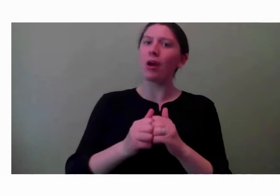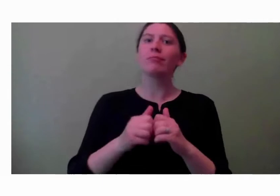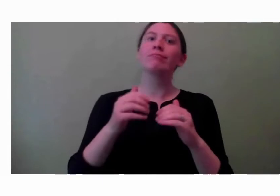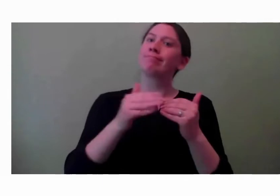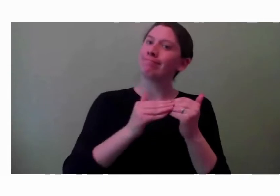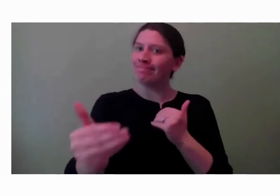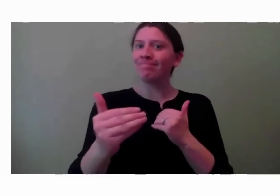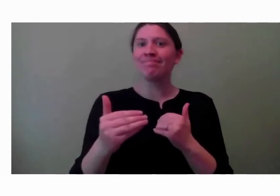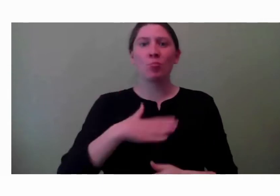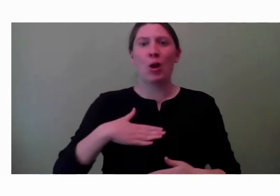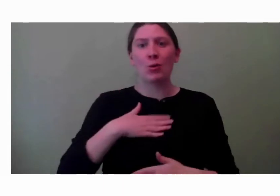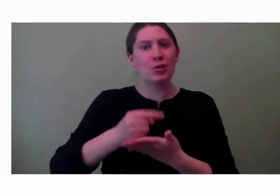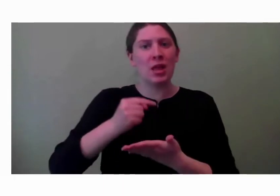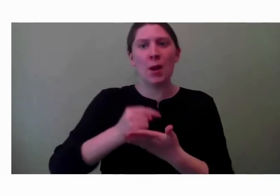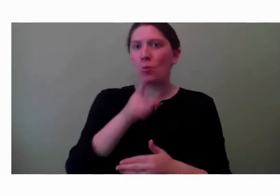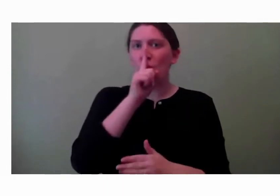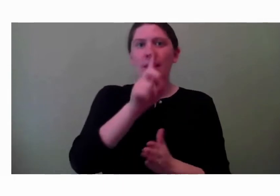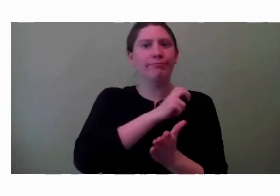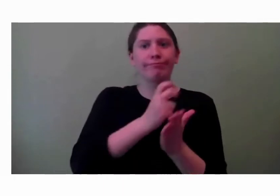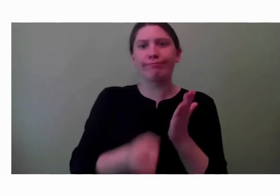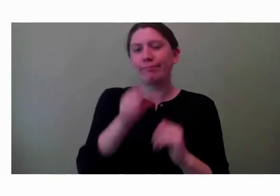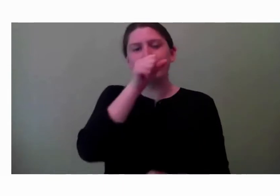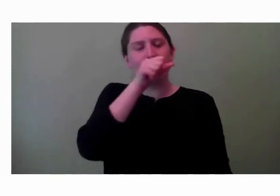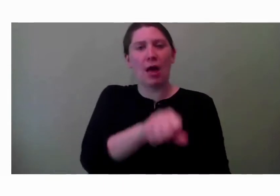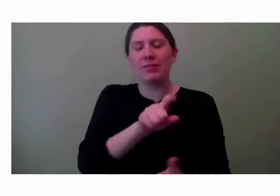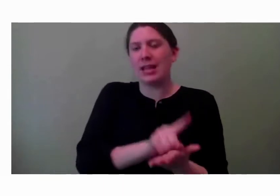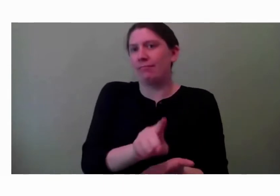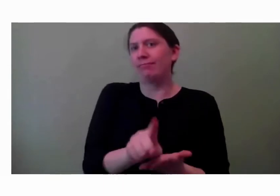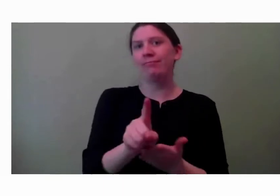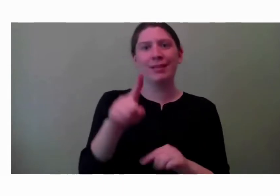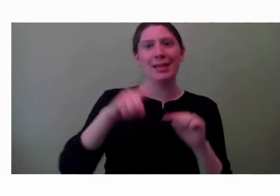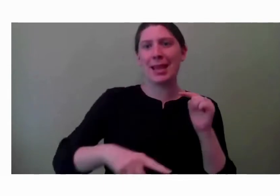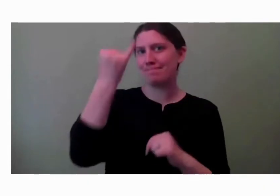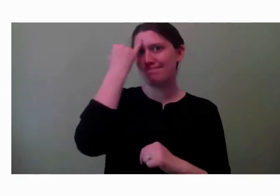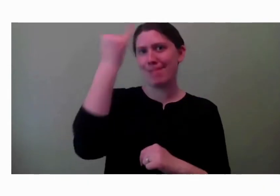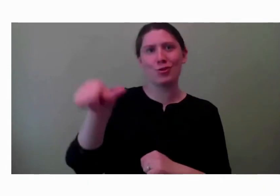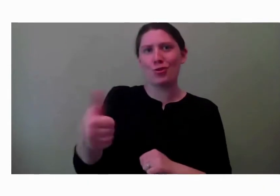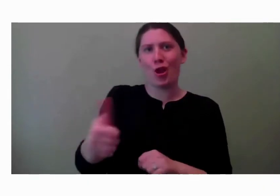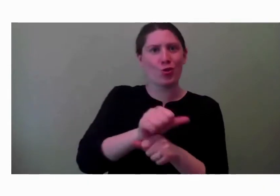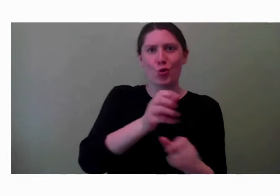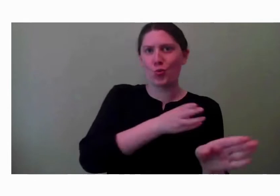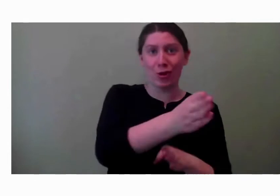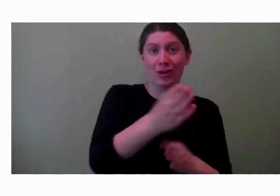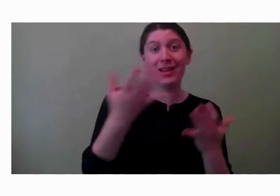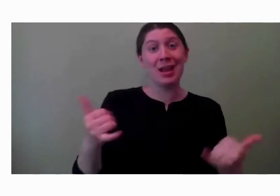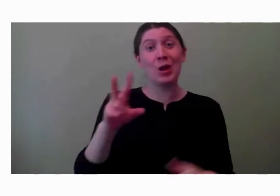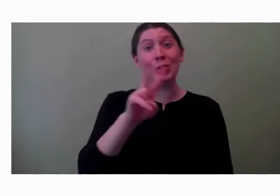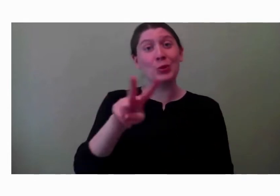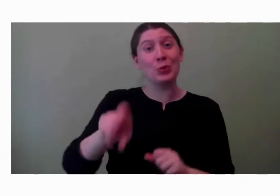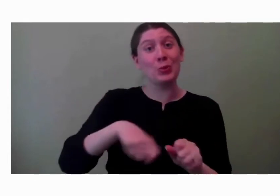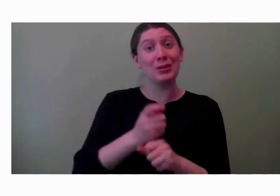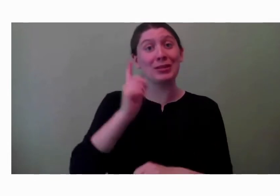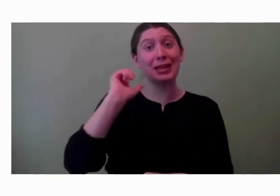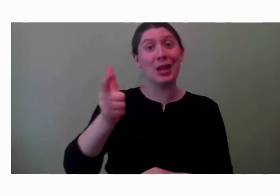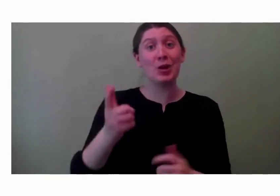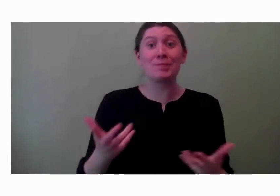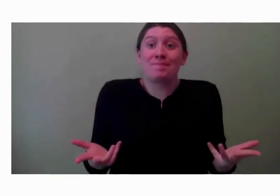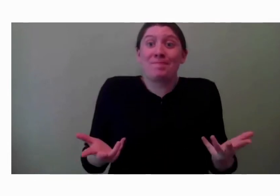in love with it from day one and couldn't imagine myself anywhere else. And now 22 years later, here's where it led me. So